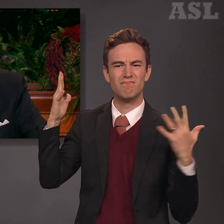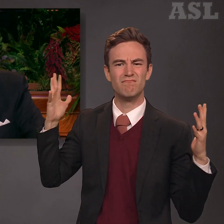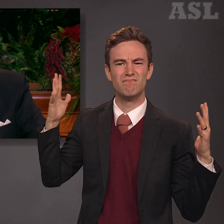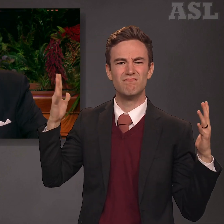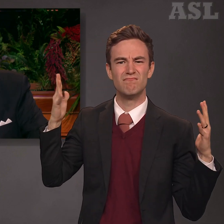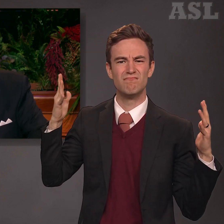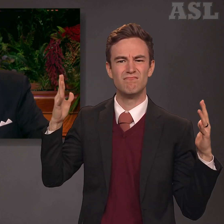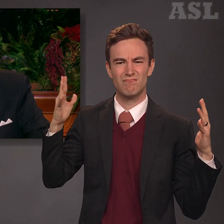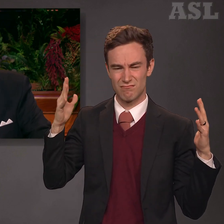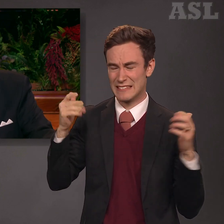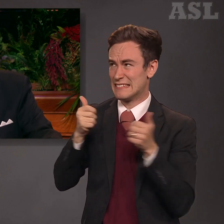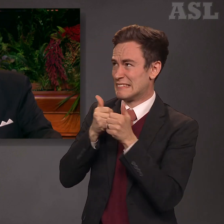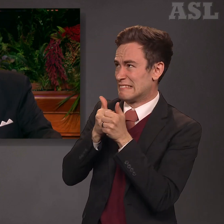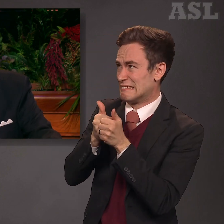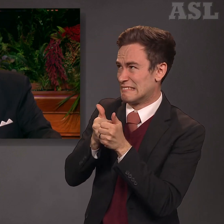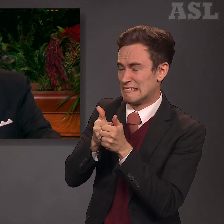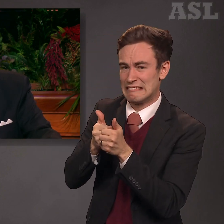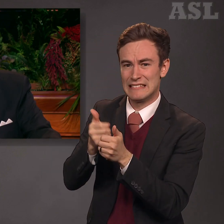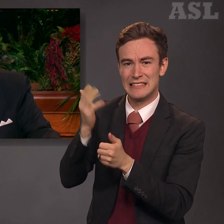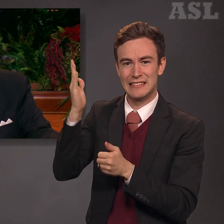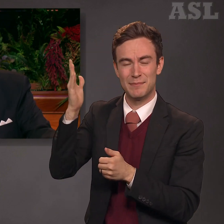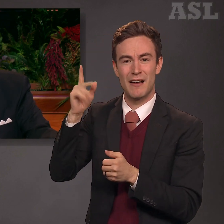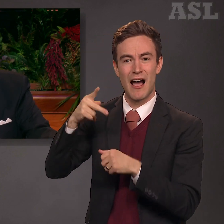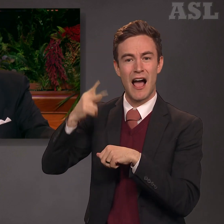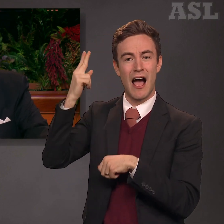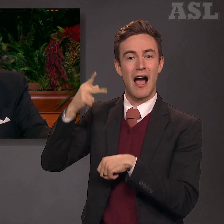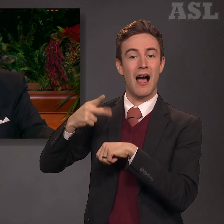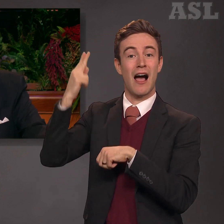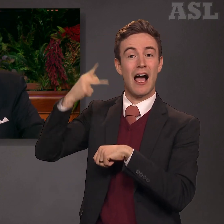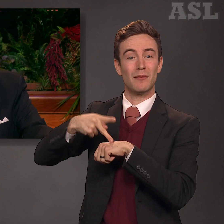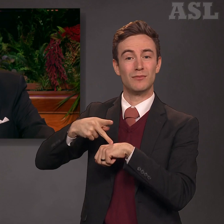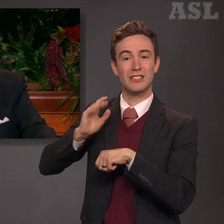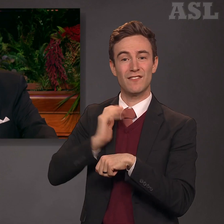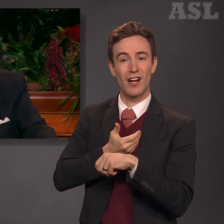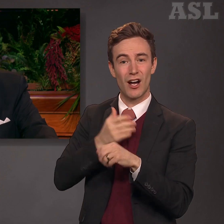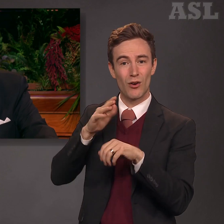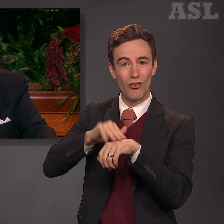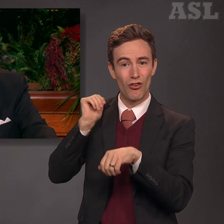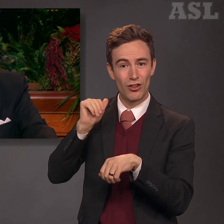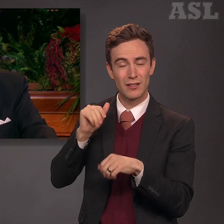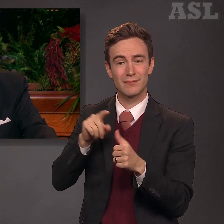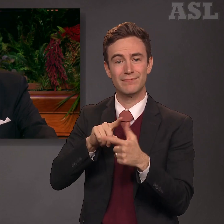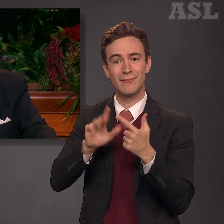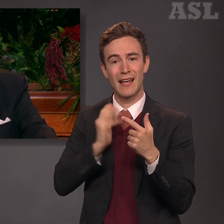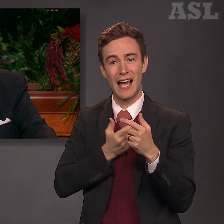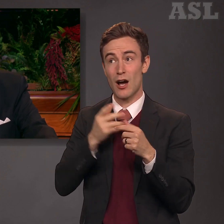priest of our profession, our day star, advocate, and king.